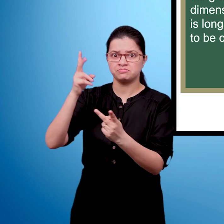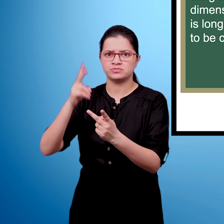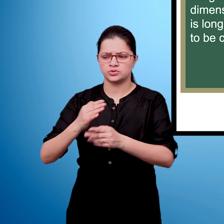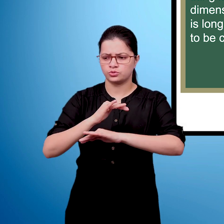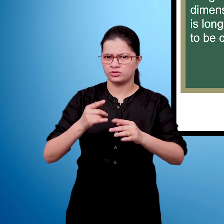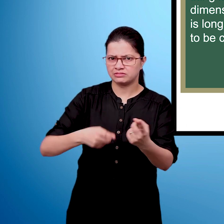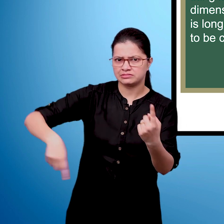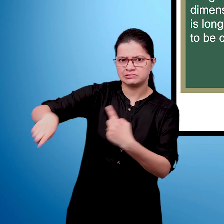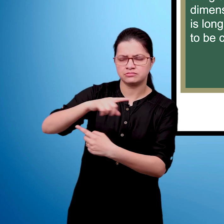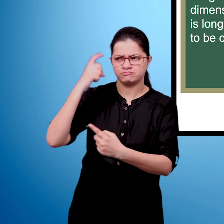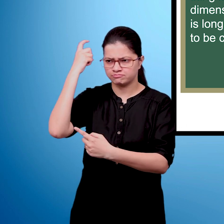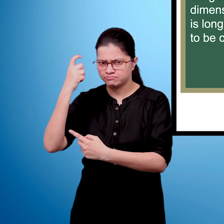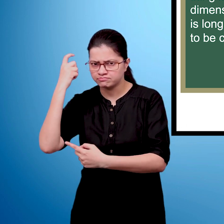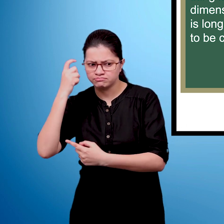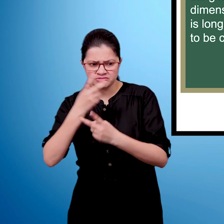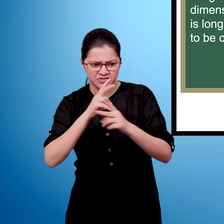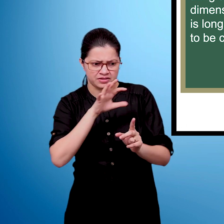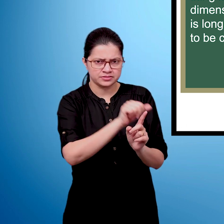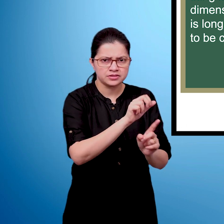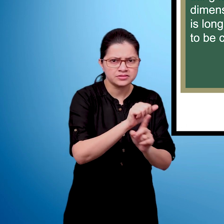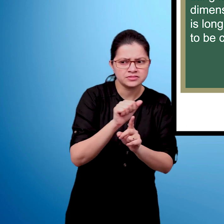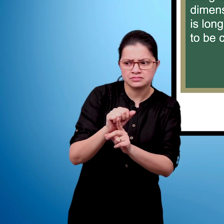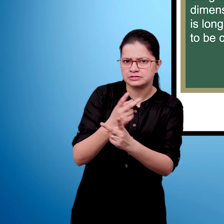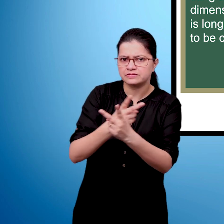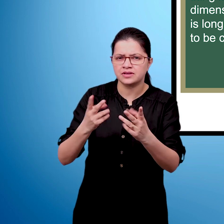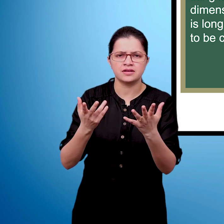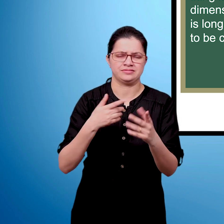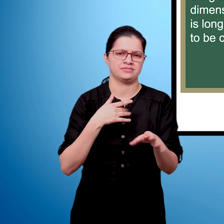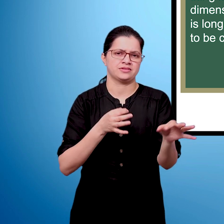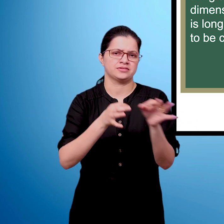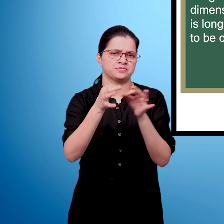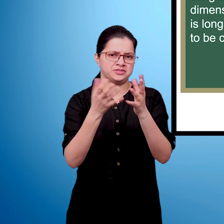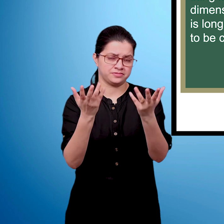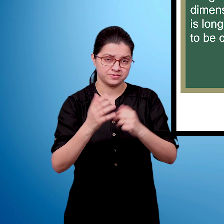Every time, take the name of a new thing and avoid repetition.